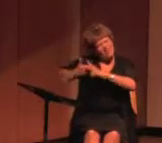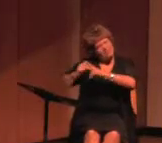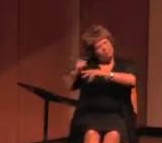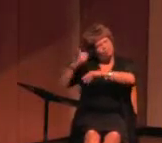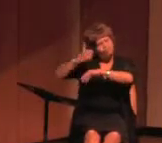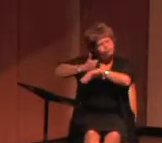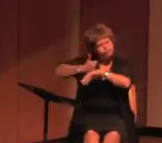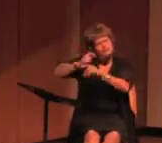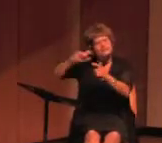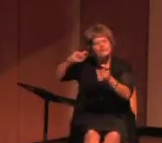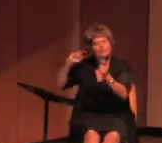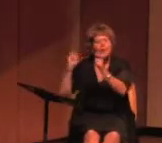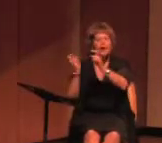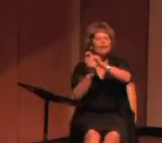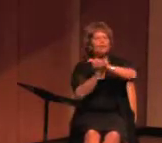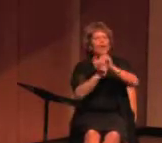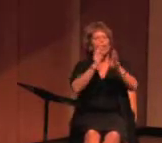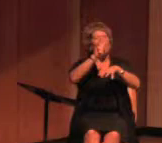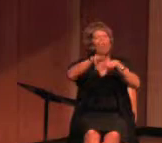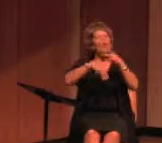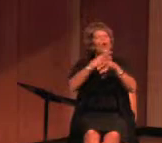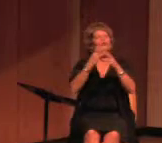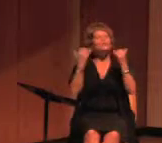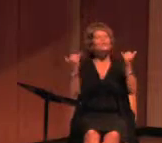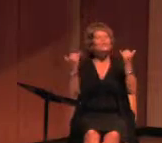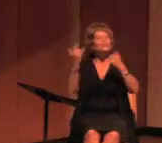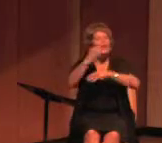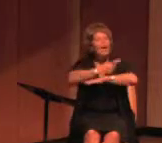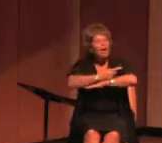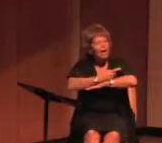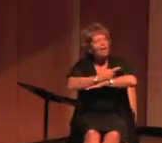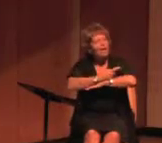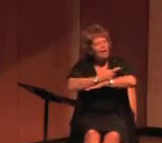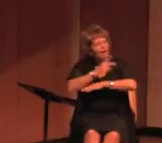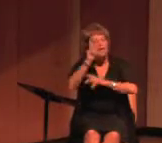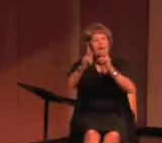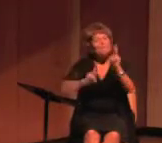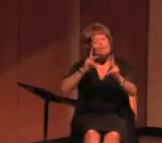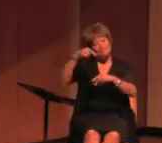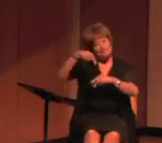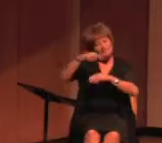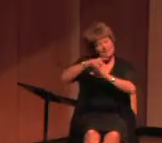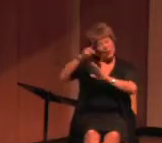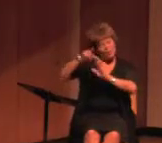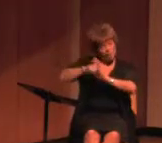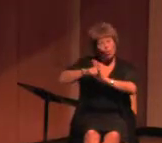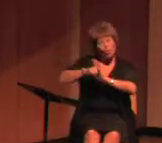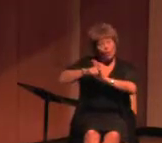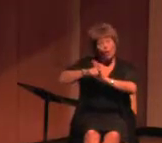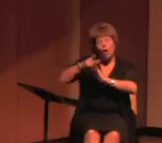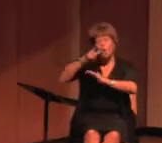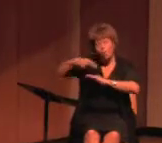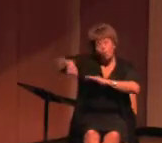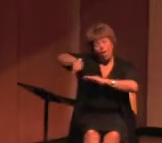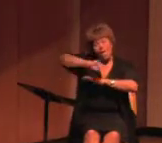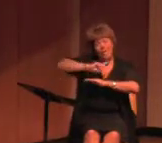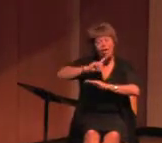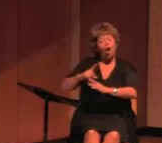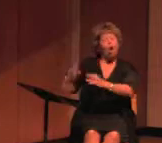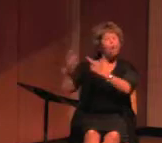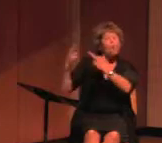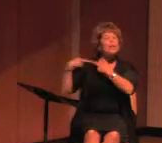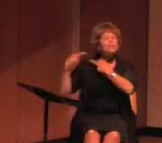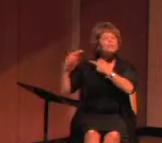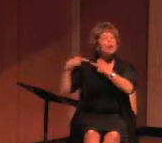transformation we see changing our world today. People in our program are the ones that are responsible for